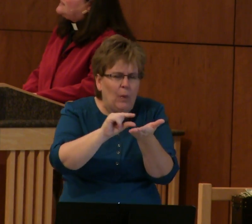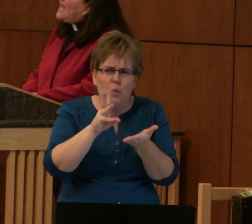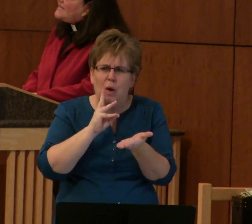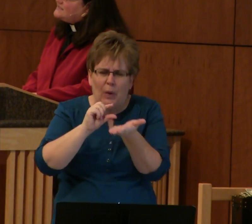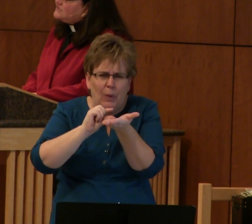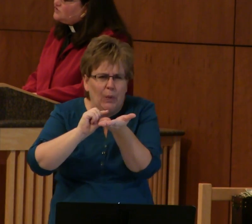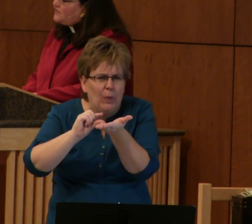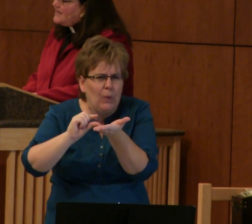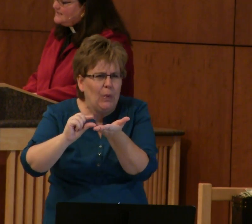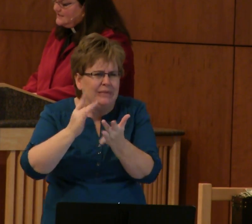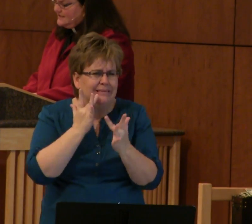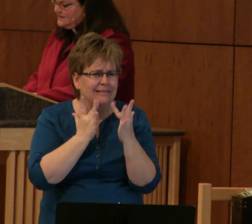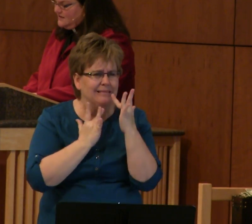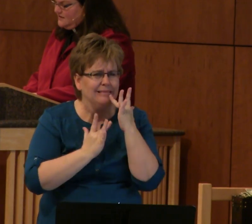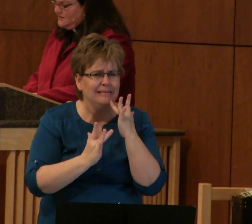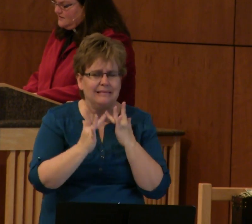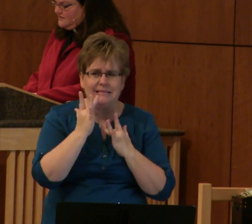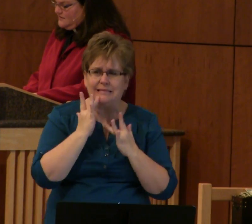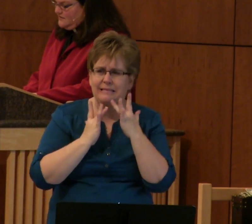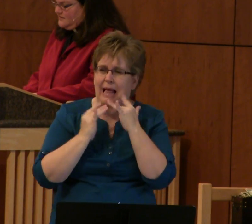oil. Last grains.